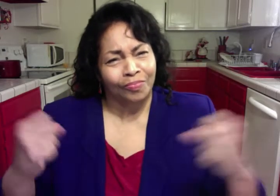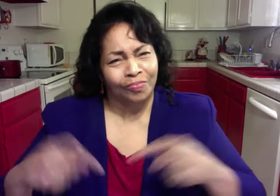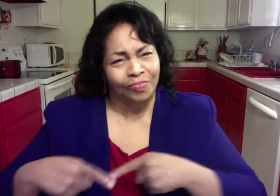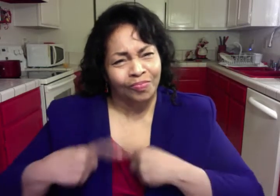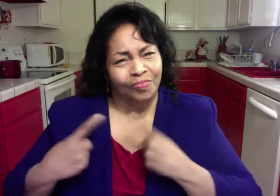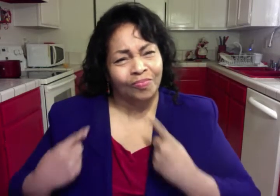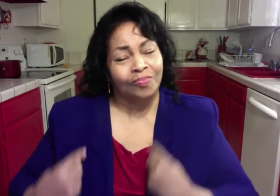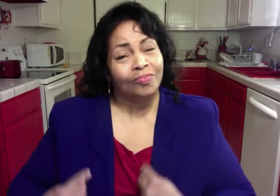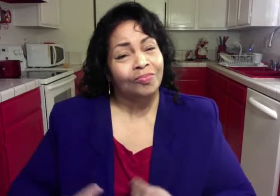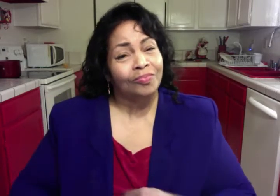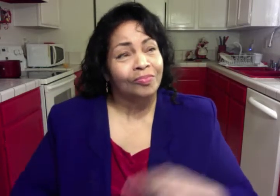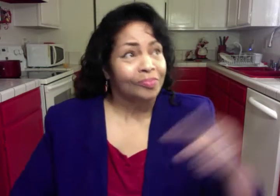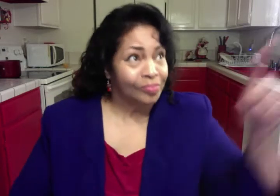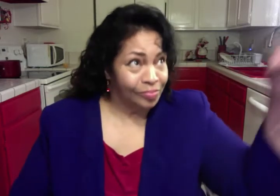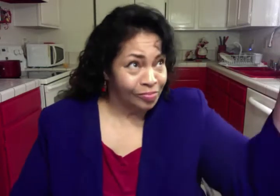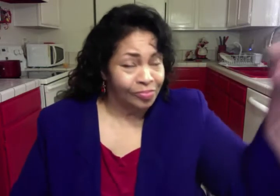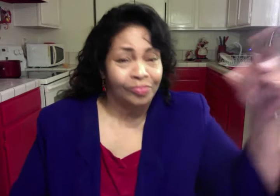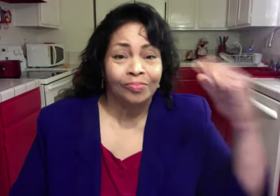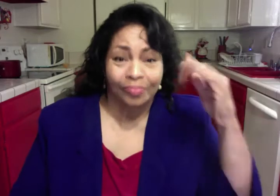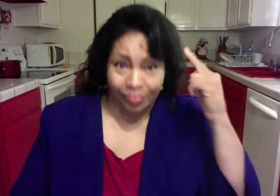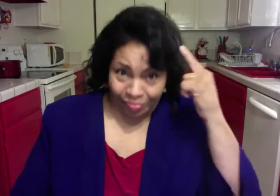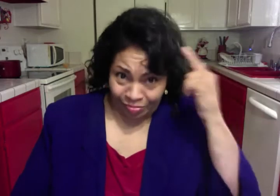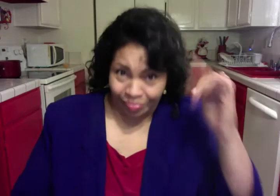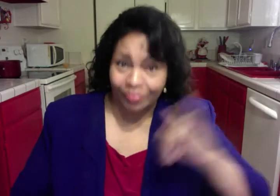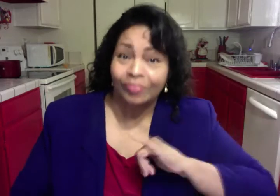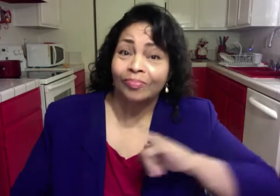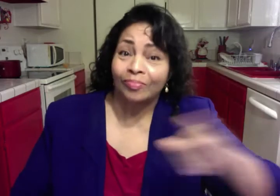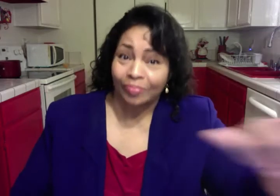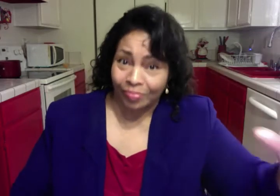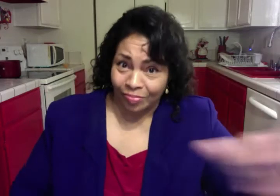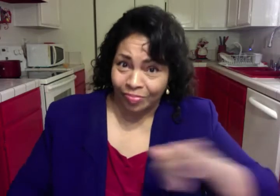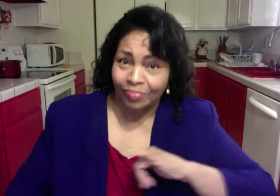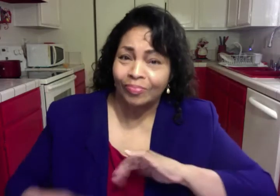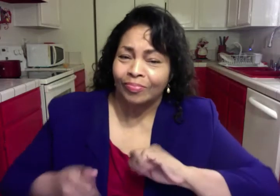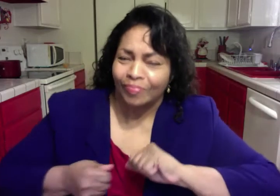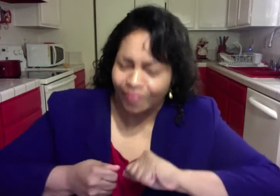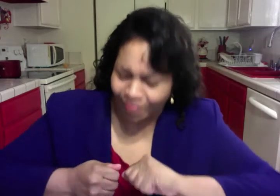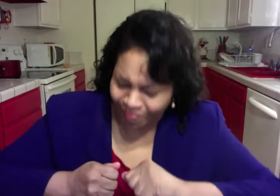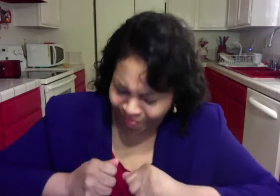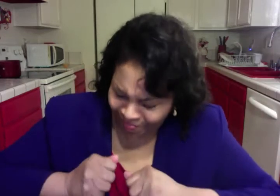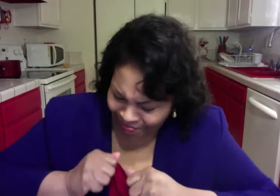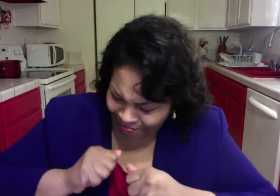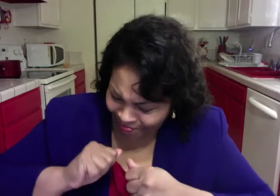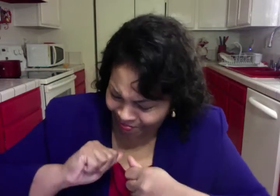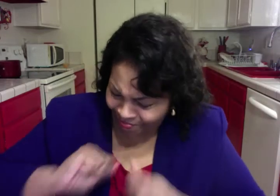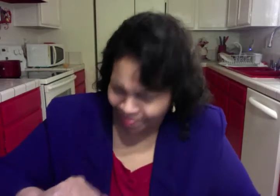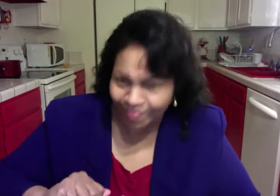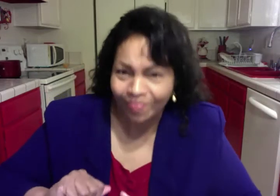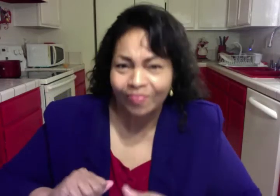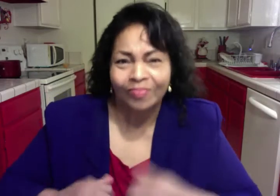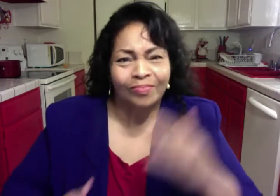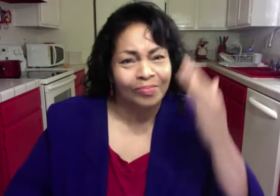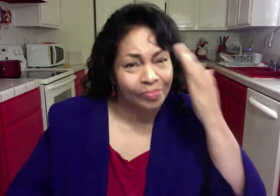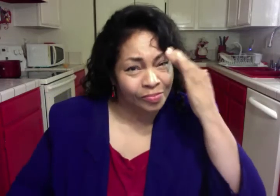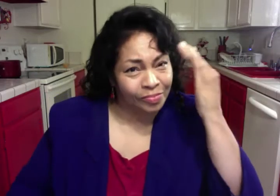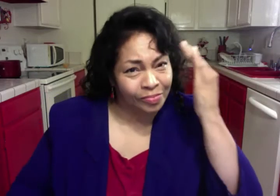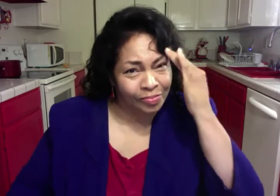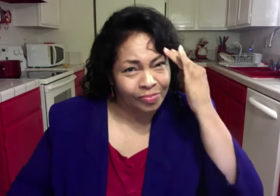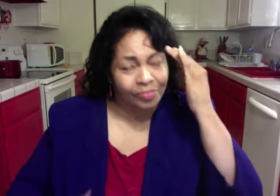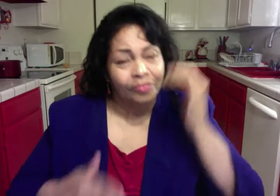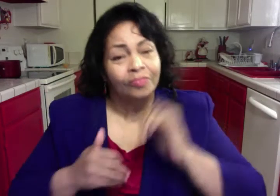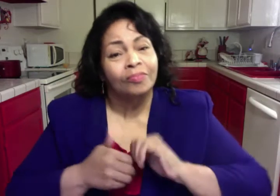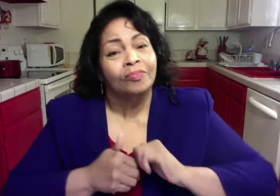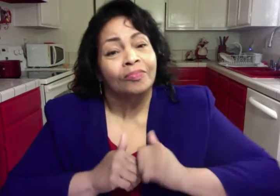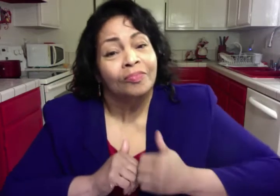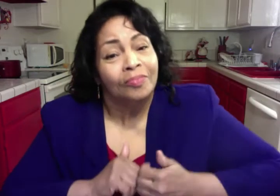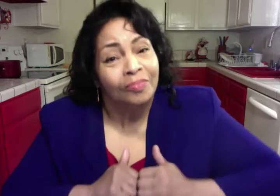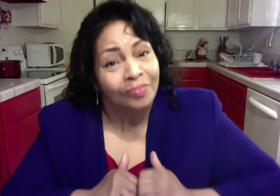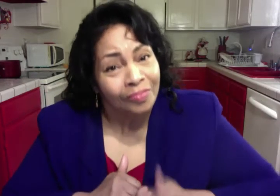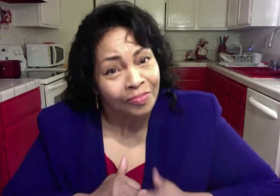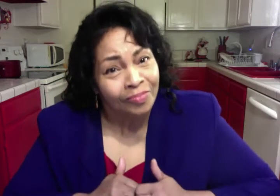For he took the scars And he knows the